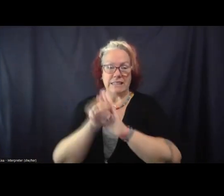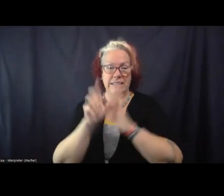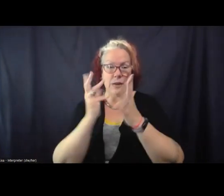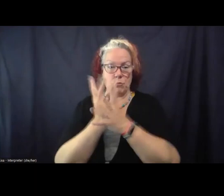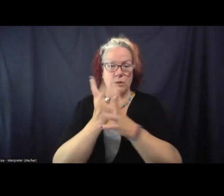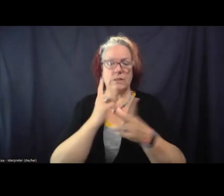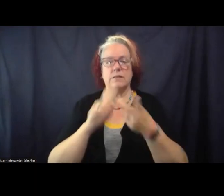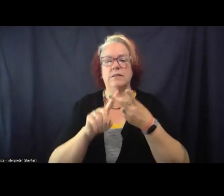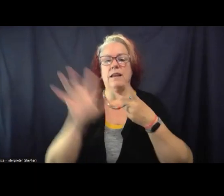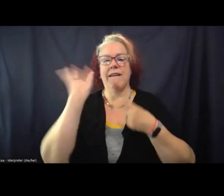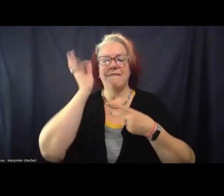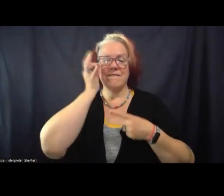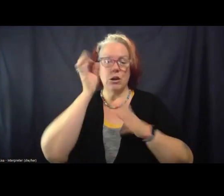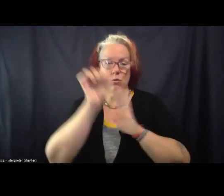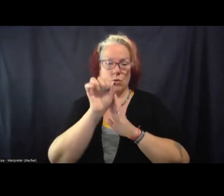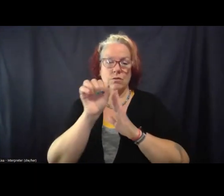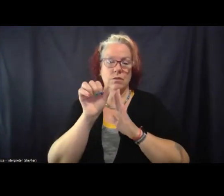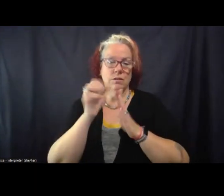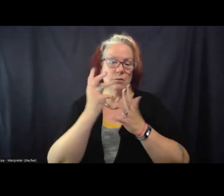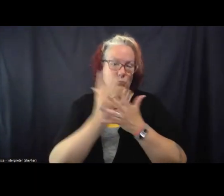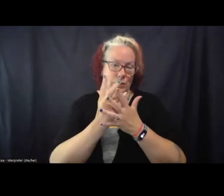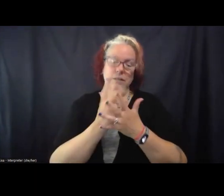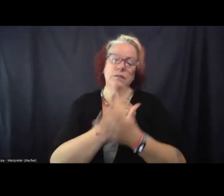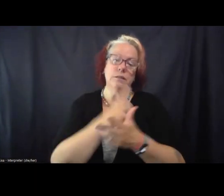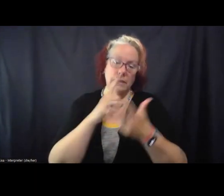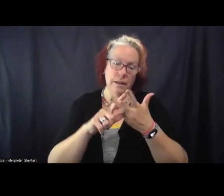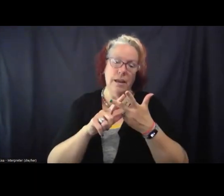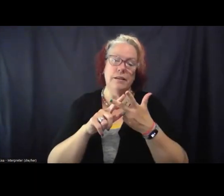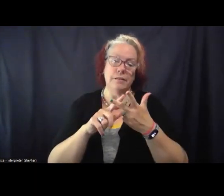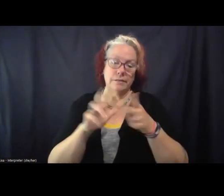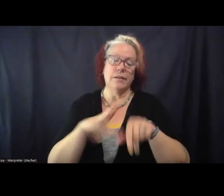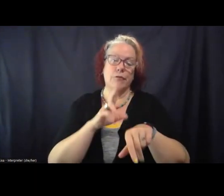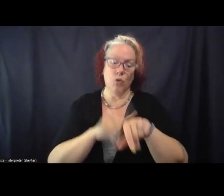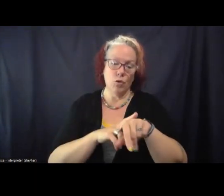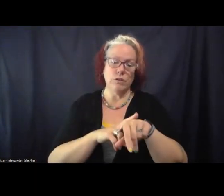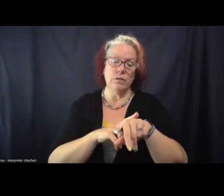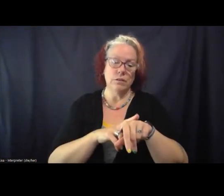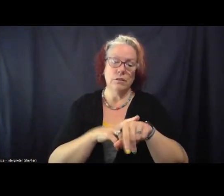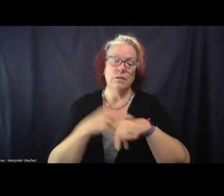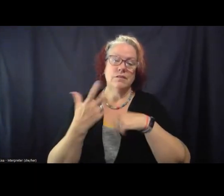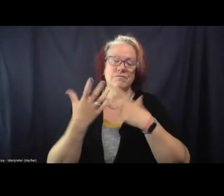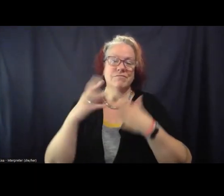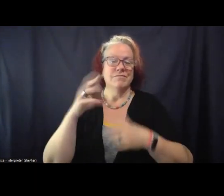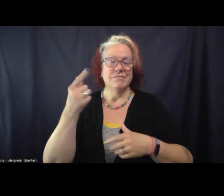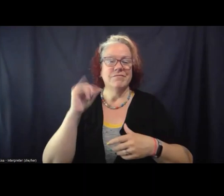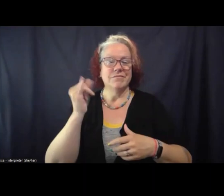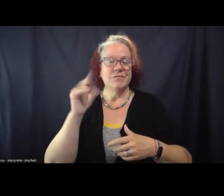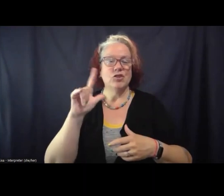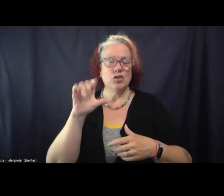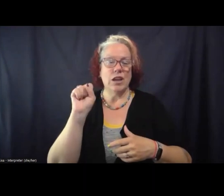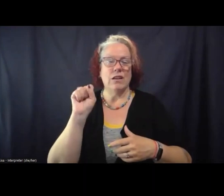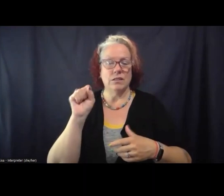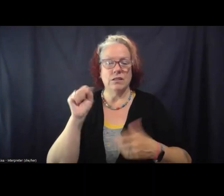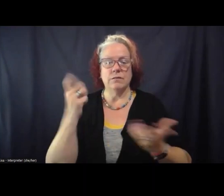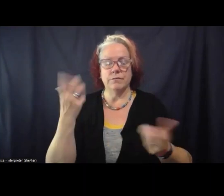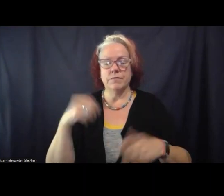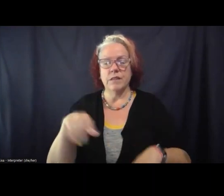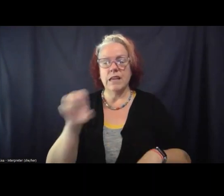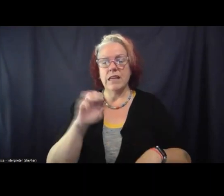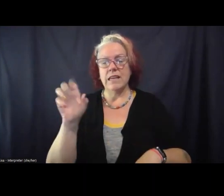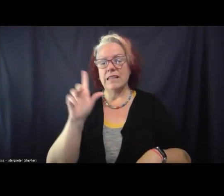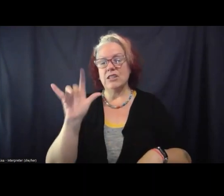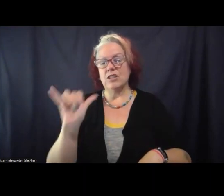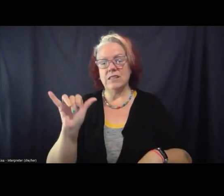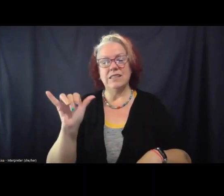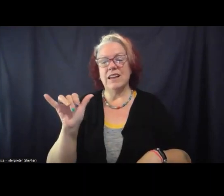and of course, as everywhere, as is true everywhere, there's a bunch of jails. In eastern Kentucky, all